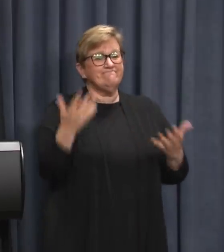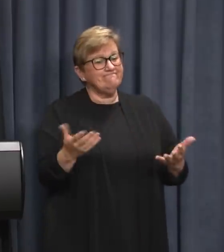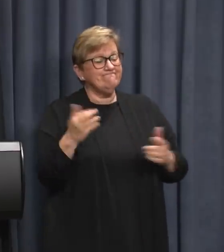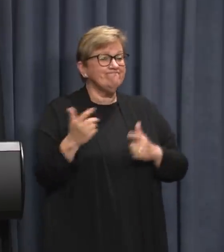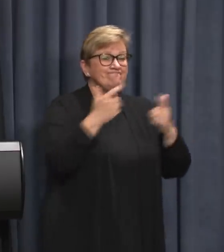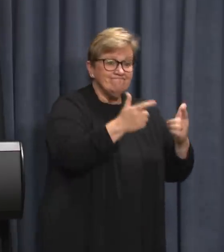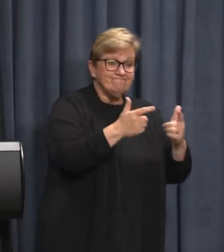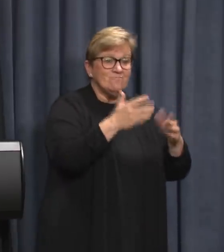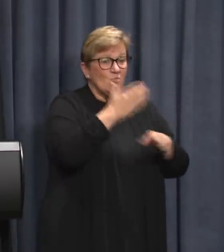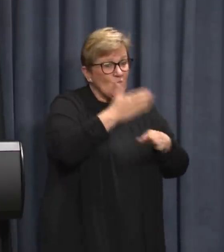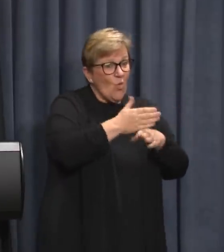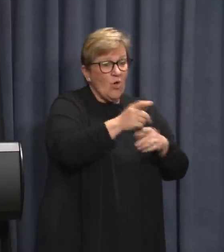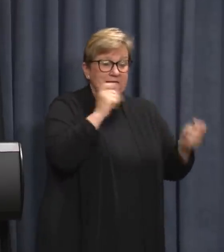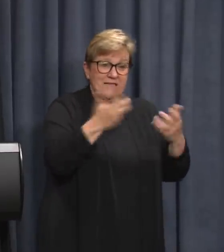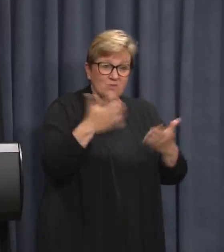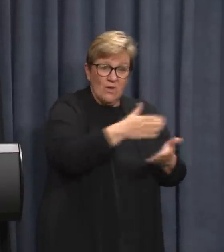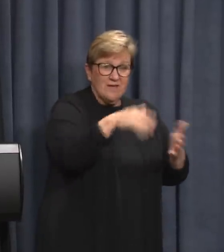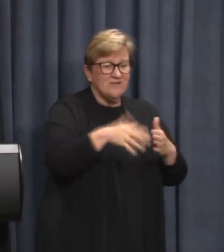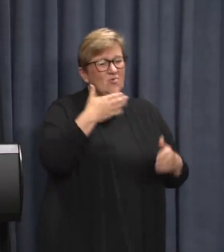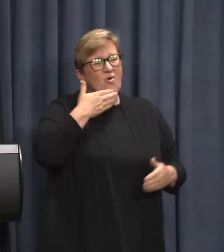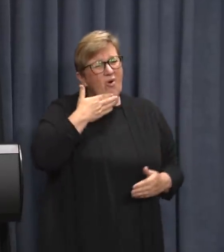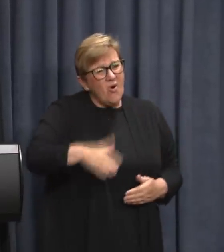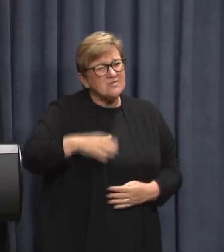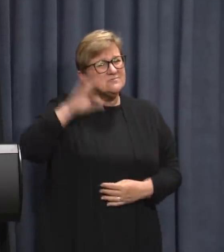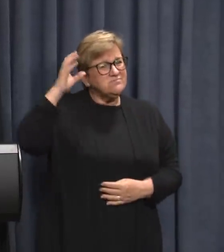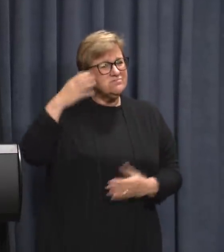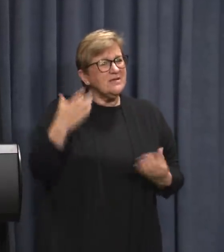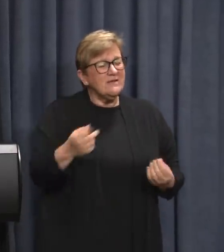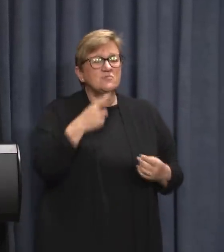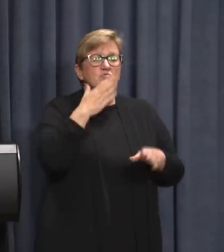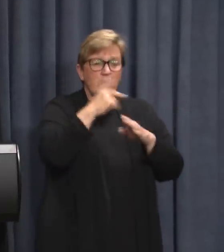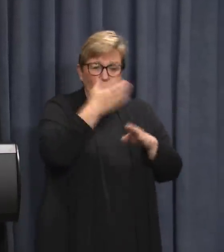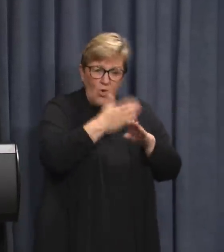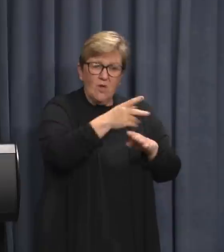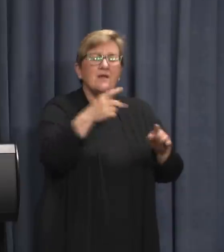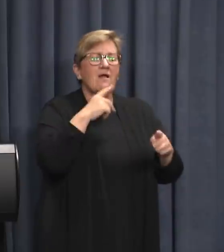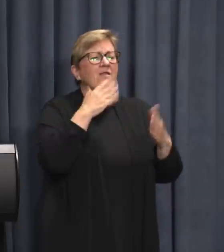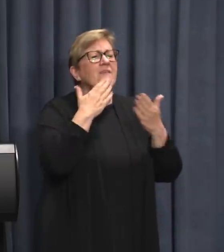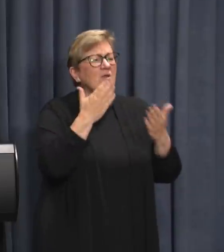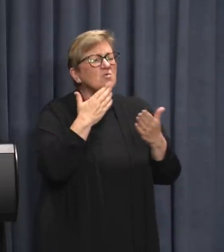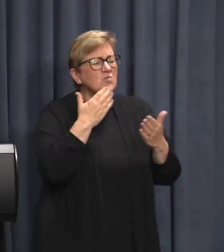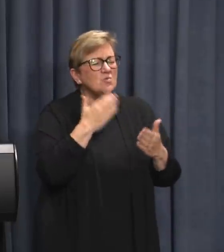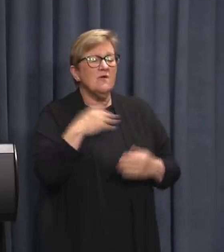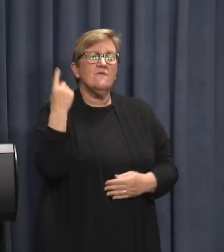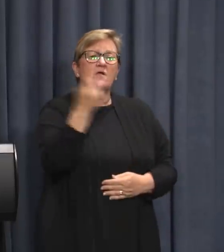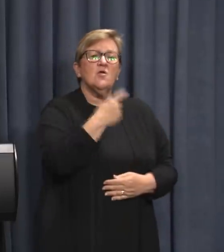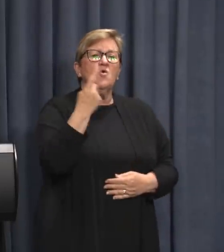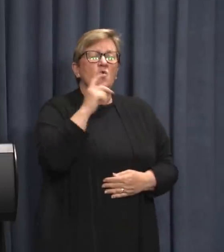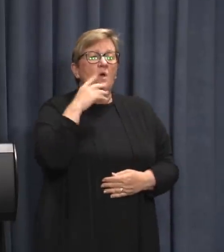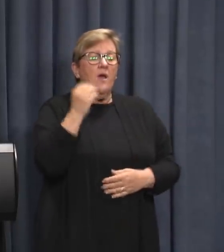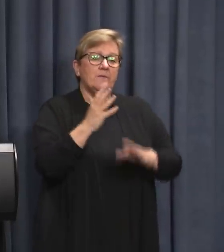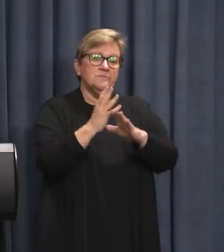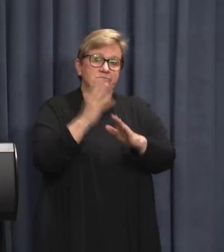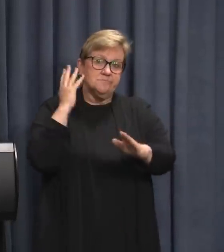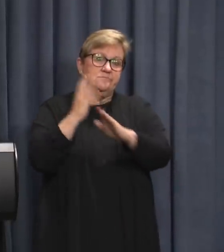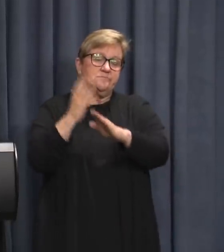testing clinics across our city in very hot conditions. To these workers I say thank you. For those of you who will face queues